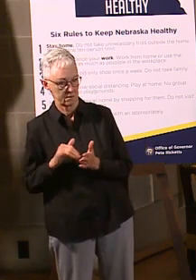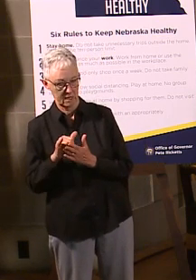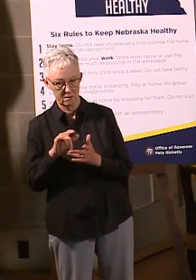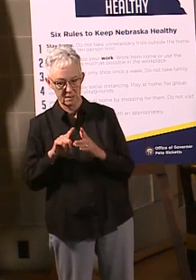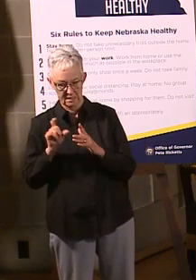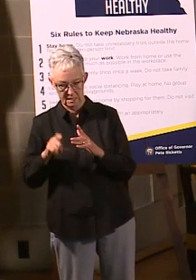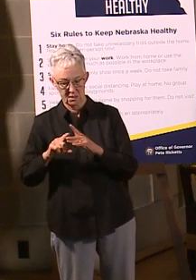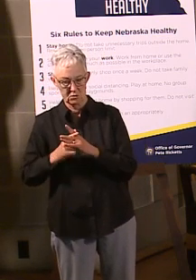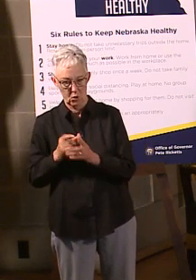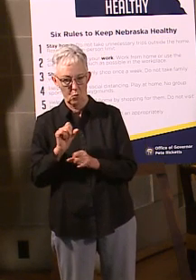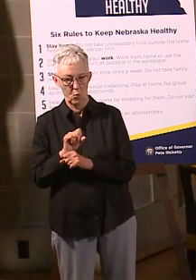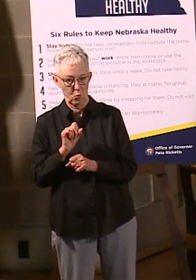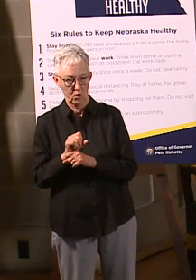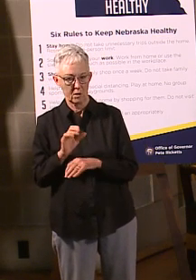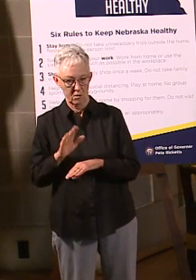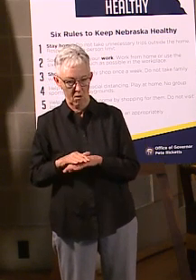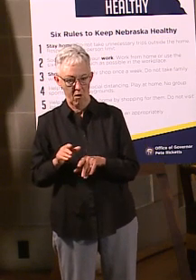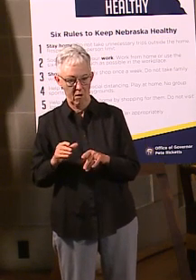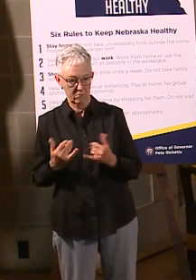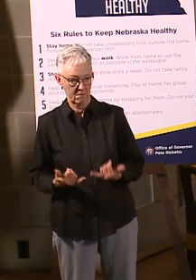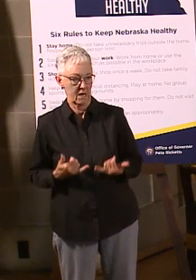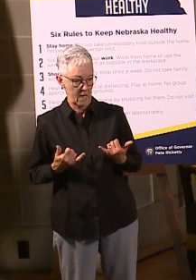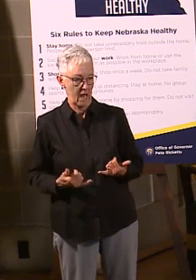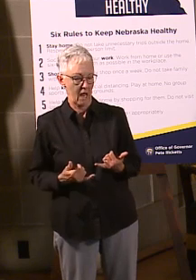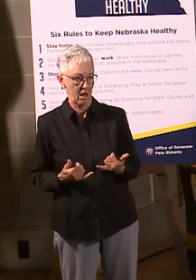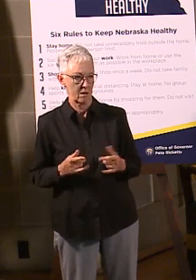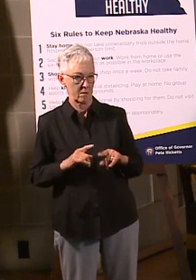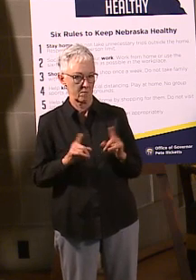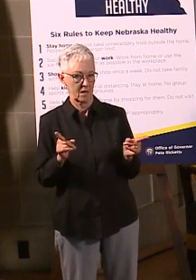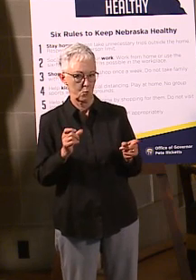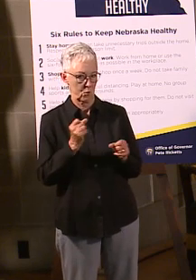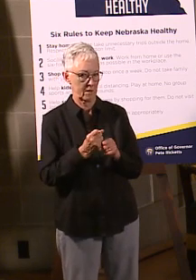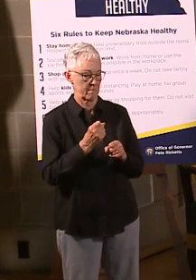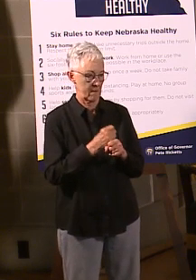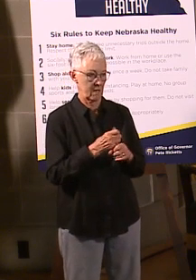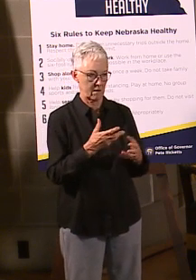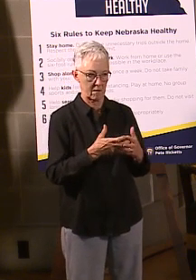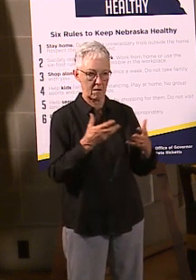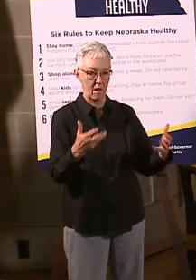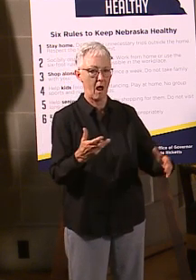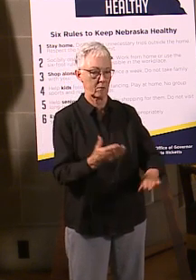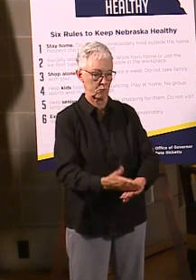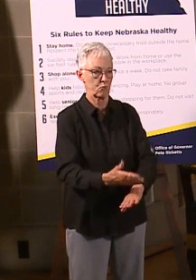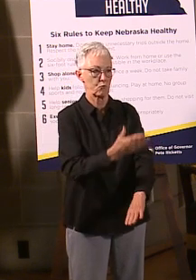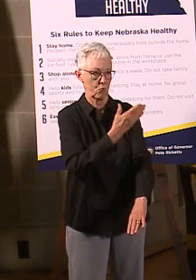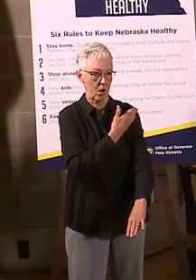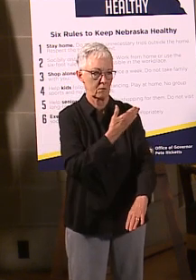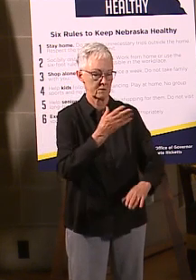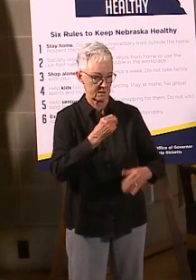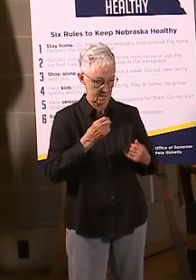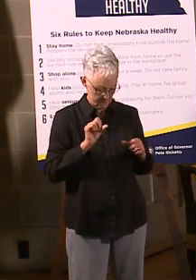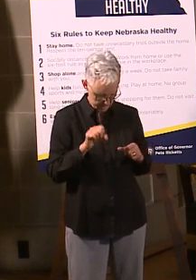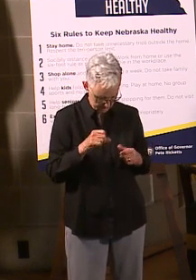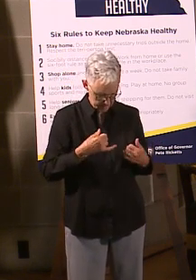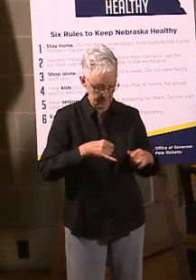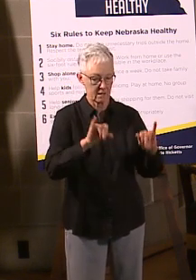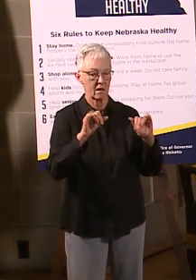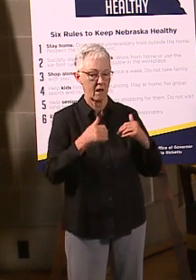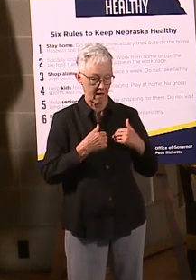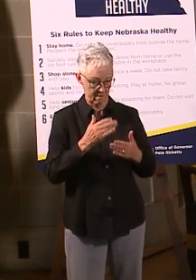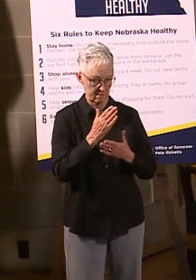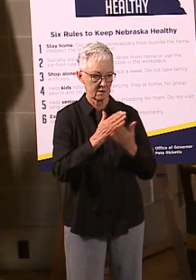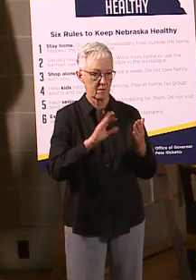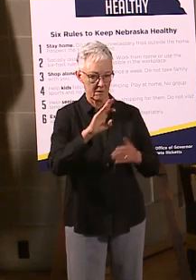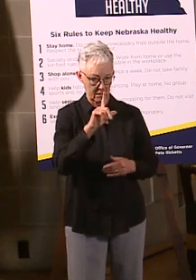on, and we are working on as we go through. But we've made substantial progress, and, yes, there are some claims out there.